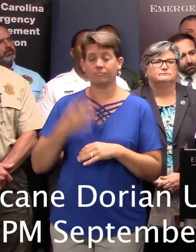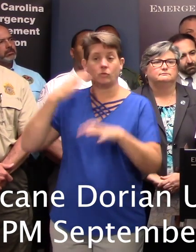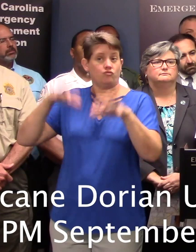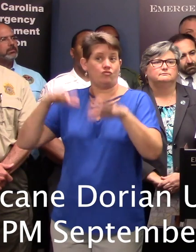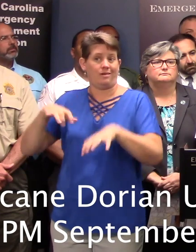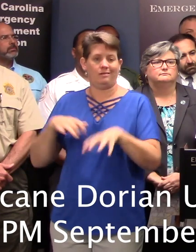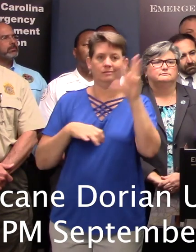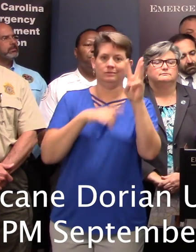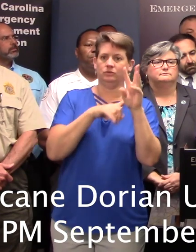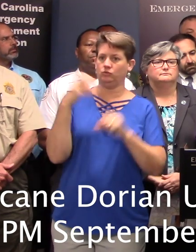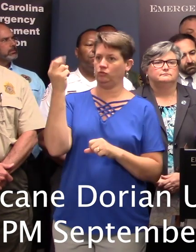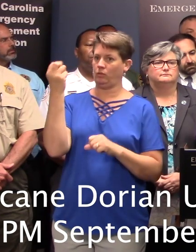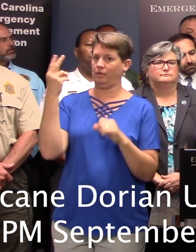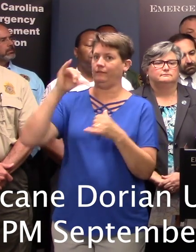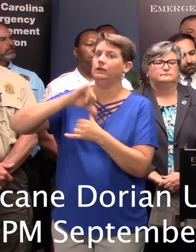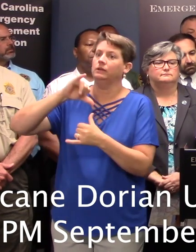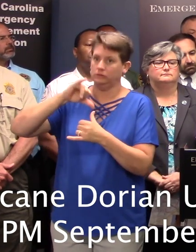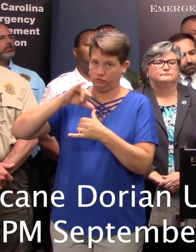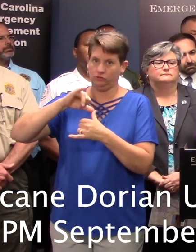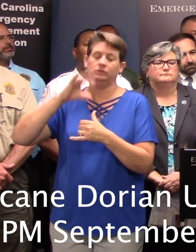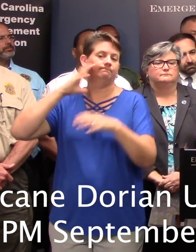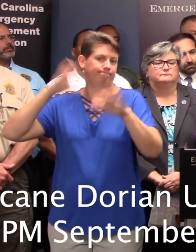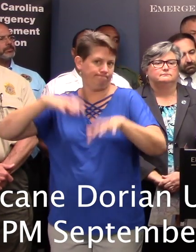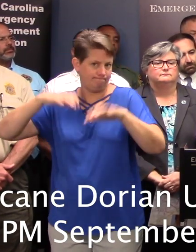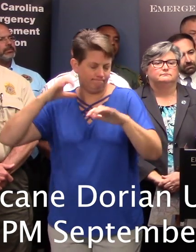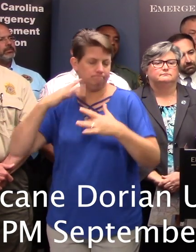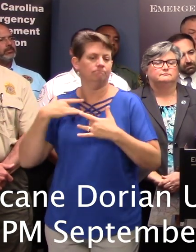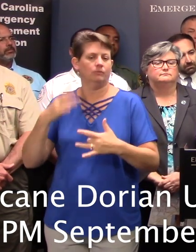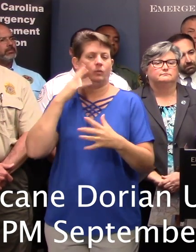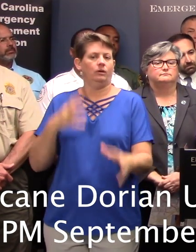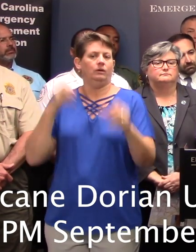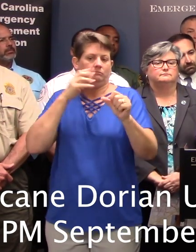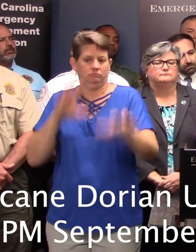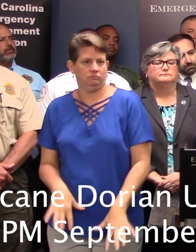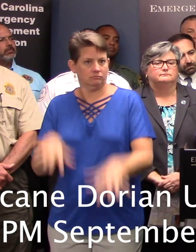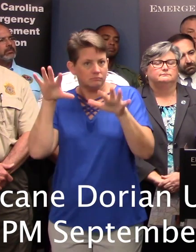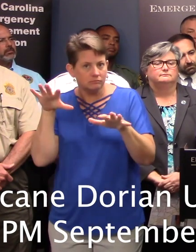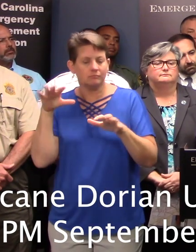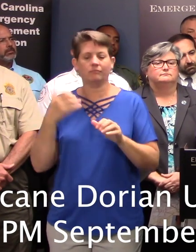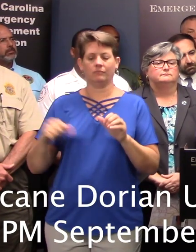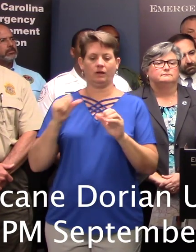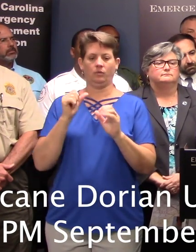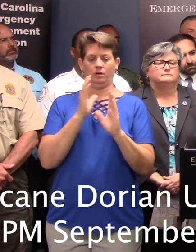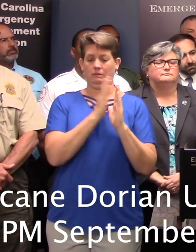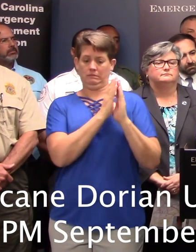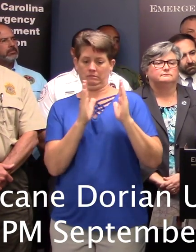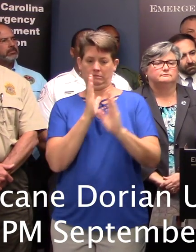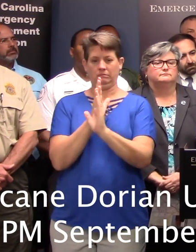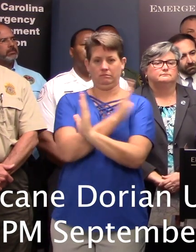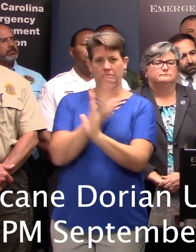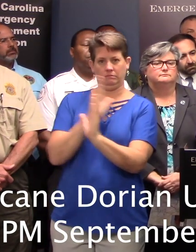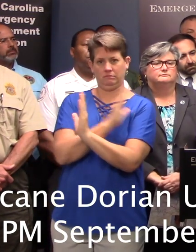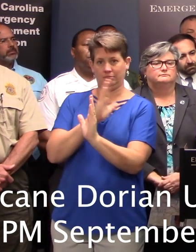with locally higher amounts will likely produce flash flooding in low-lying areas east of I-95. Do not attempt